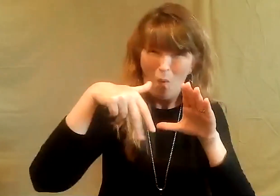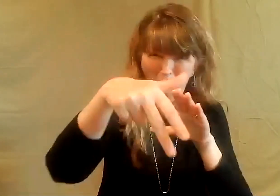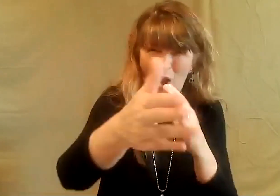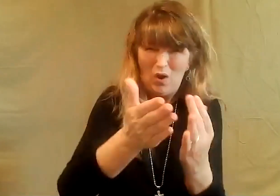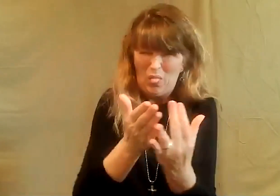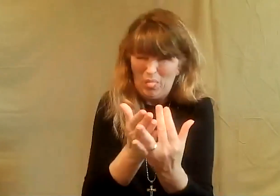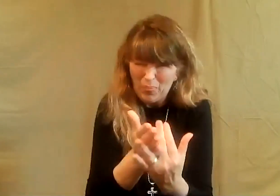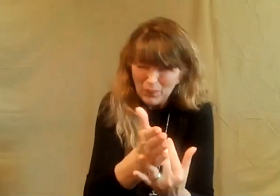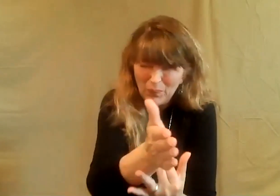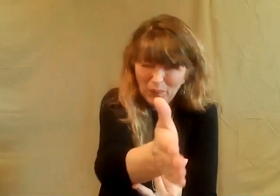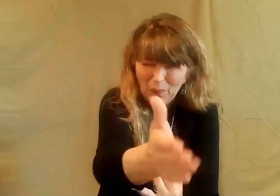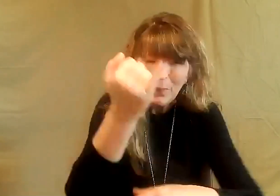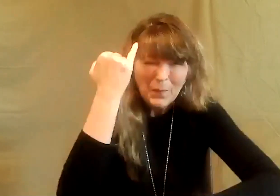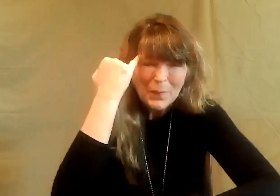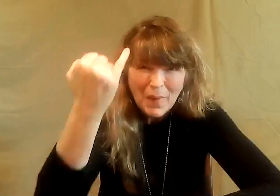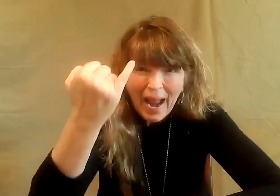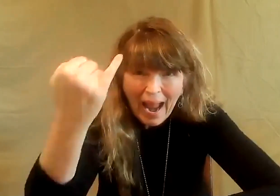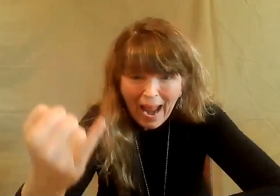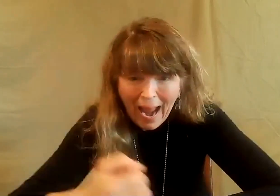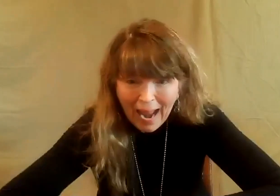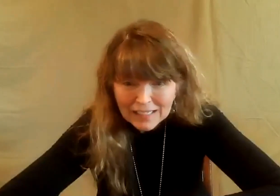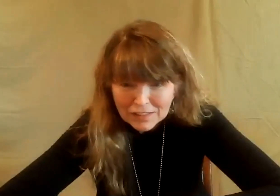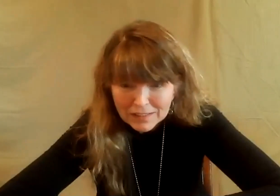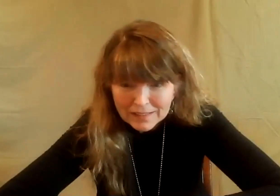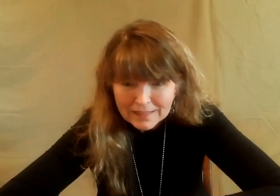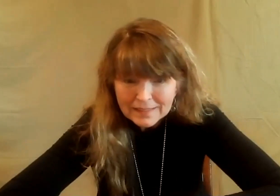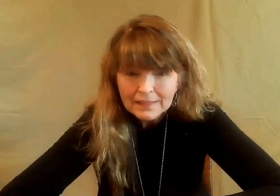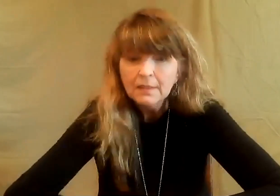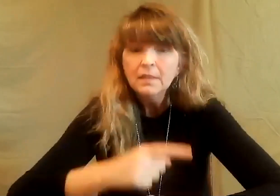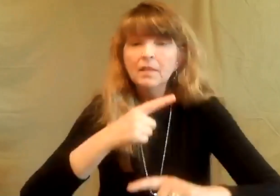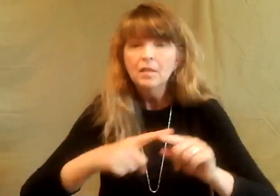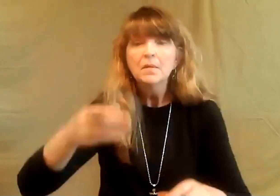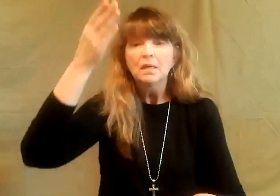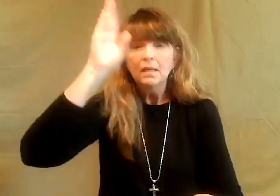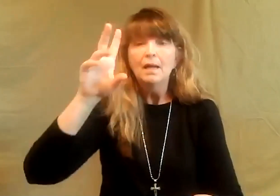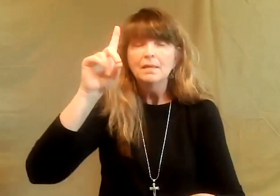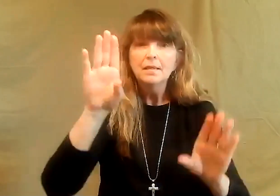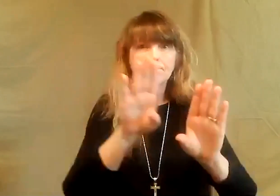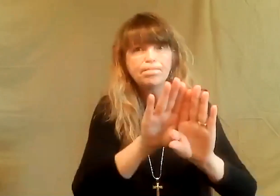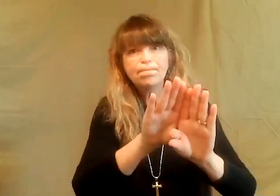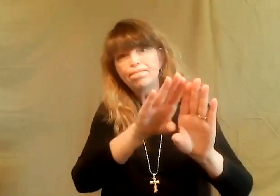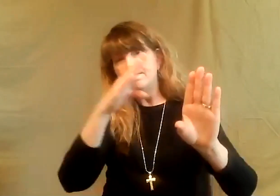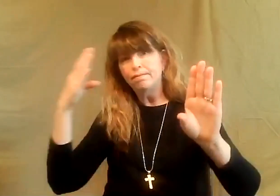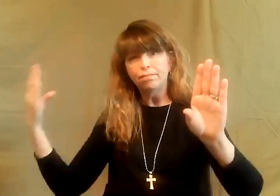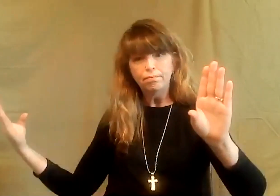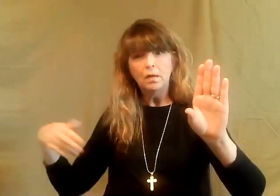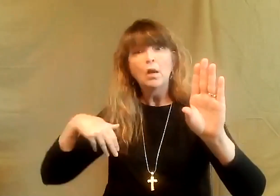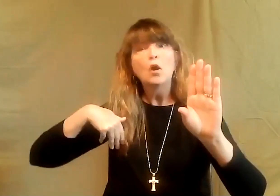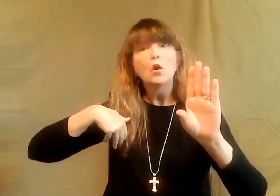None of us have had to walk through a Red Sea. And can you imagine experiencing that? But God